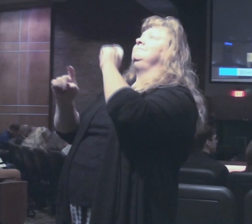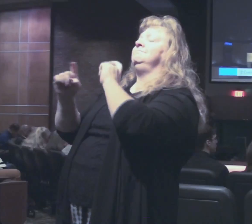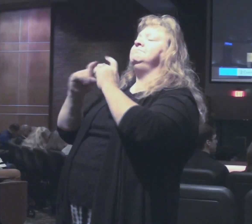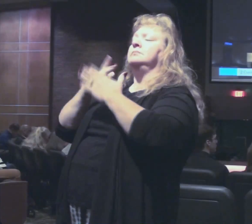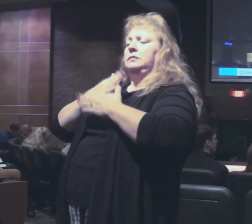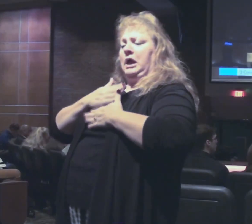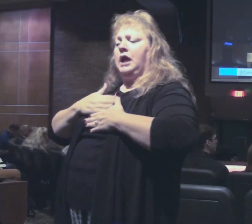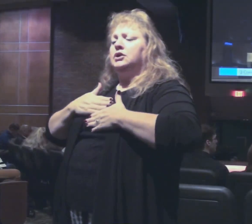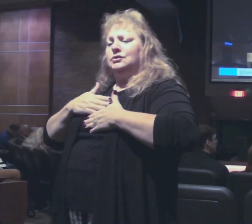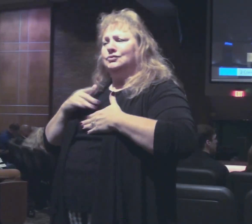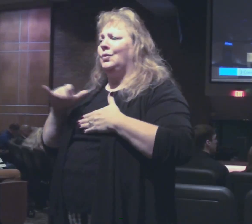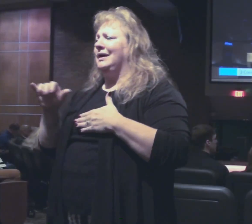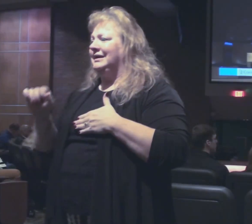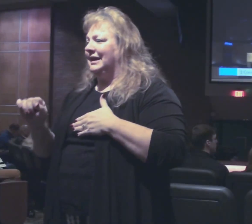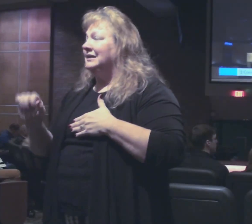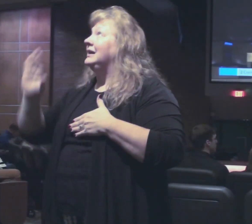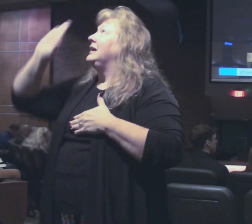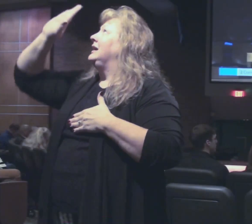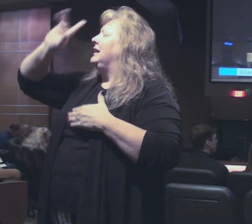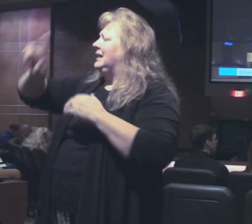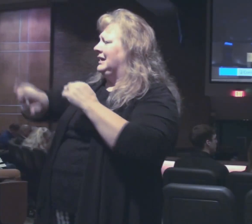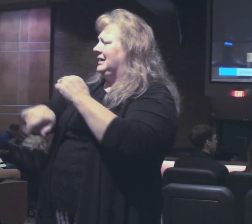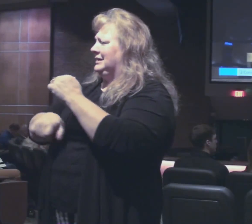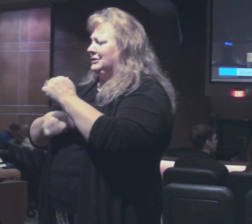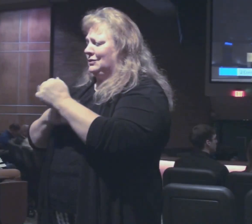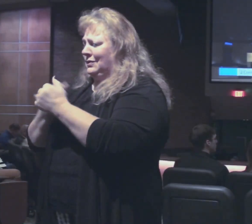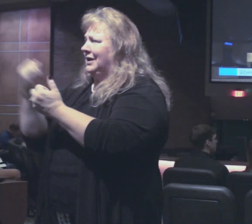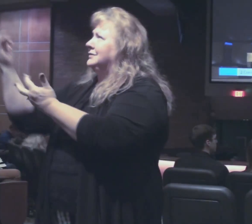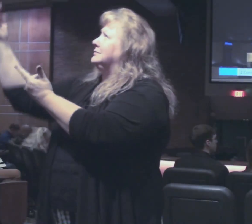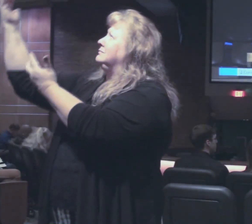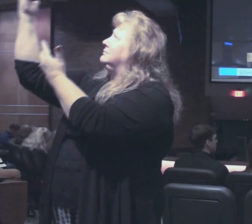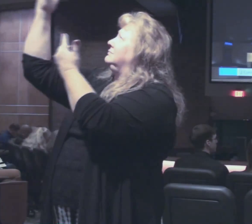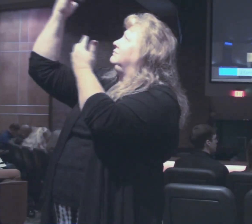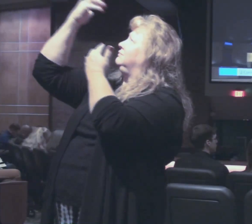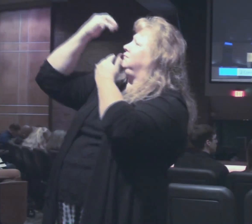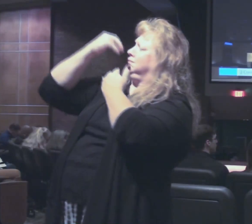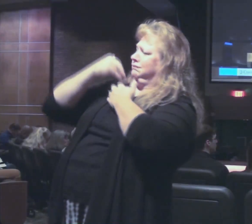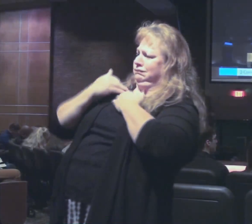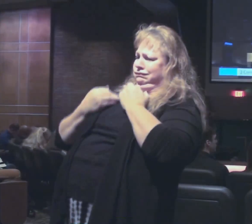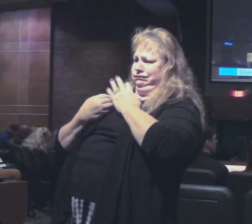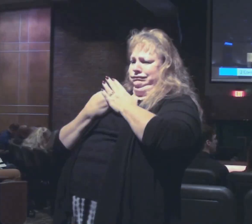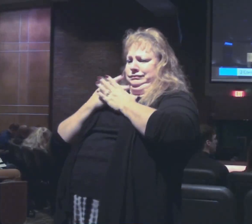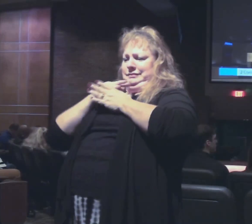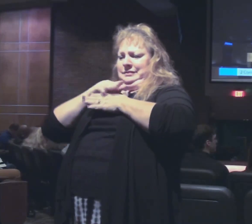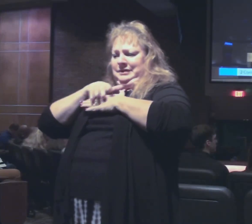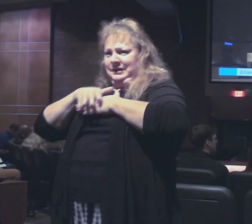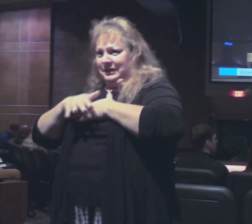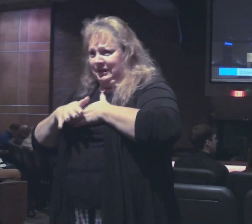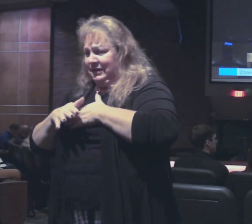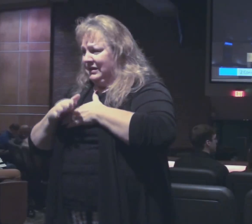enjoyment for me but his grace abounds so that always having all sufficiency